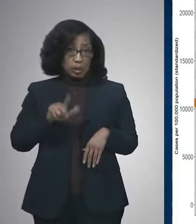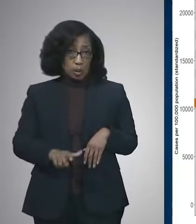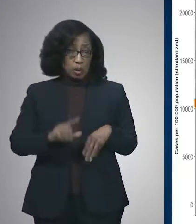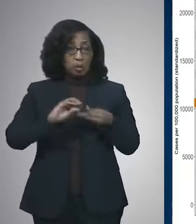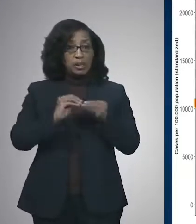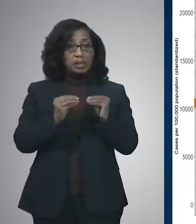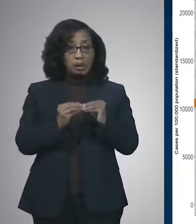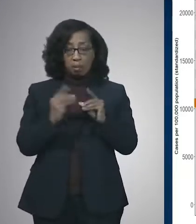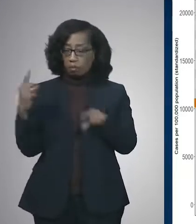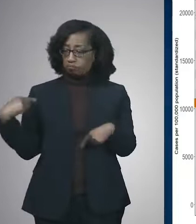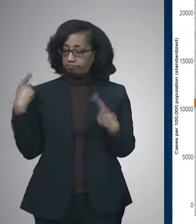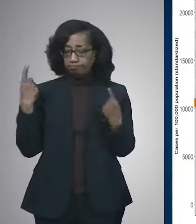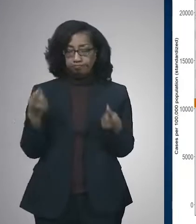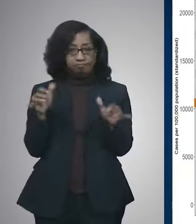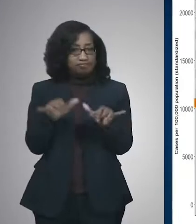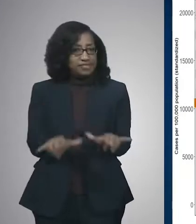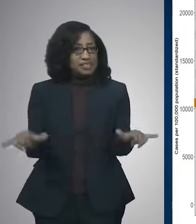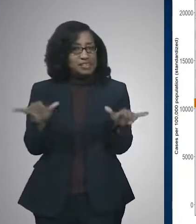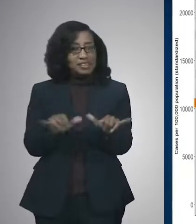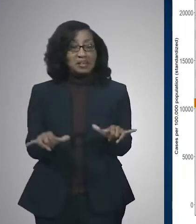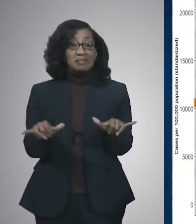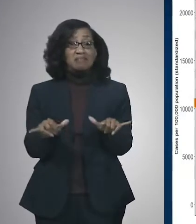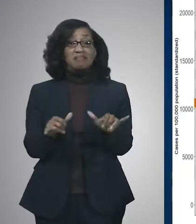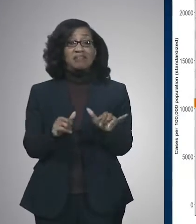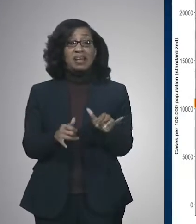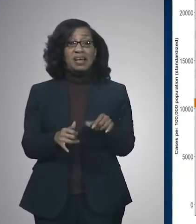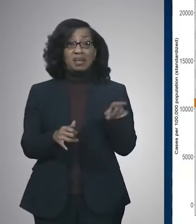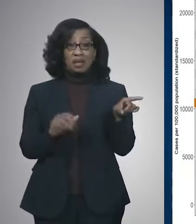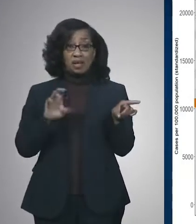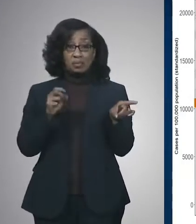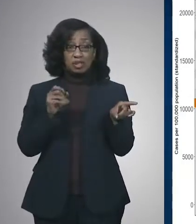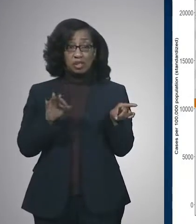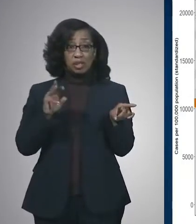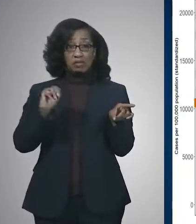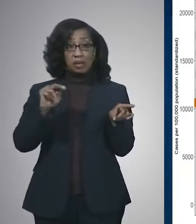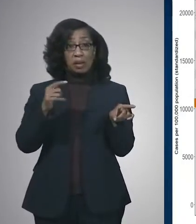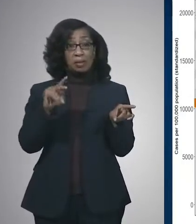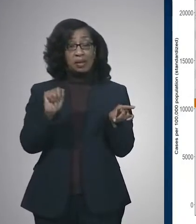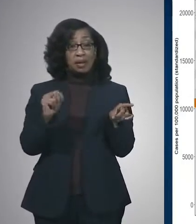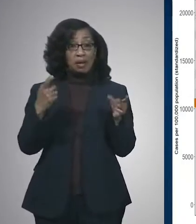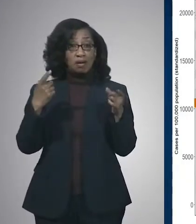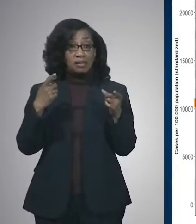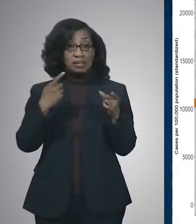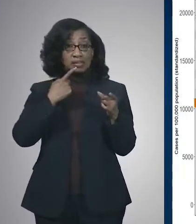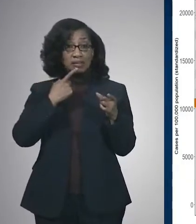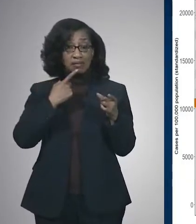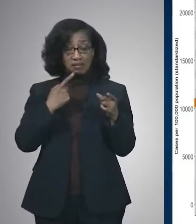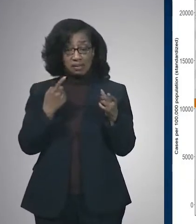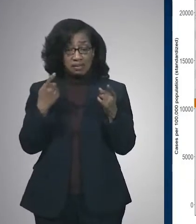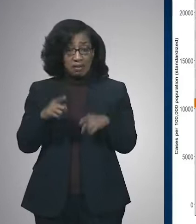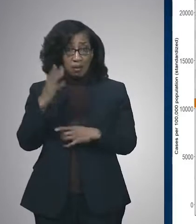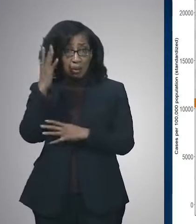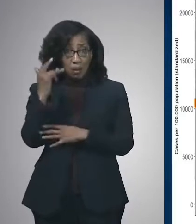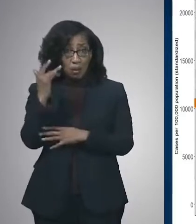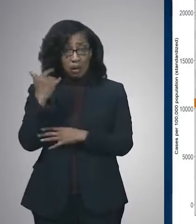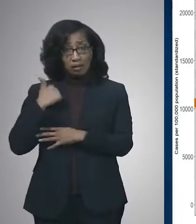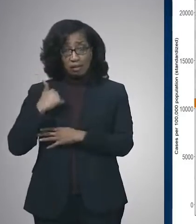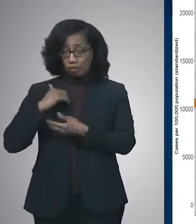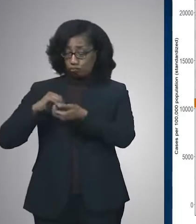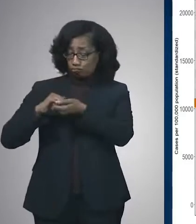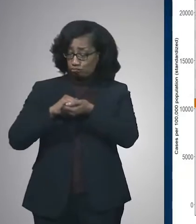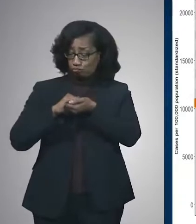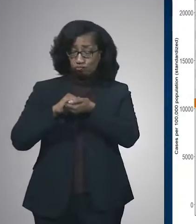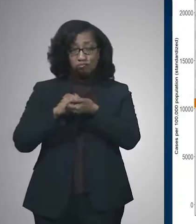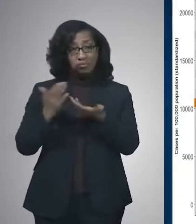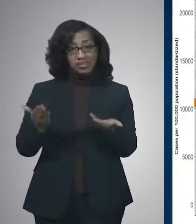And I would be remiss if I didn't repeat what Chief McGowan said, that that's a direct result of the partnership that we've continued to